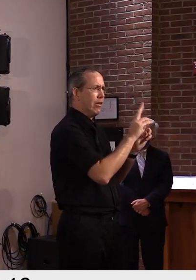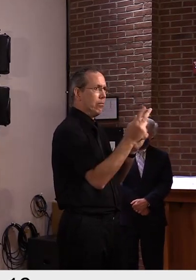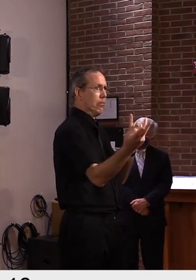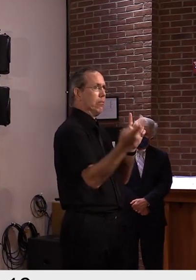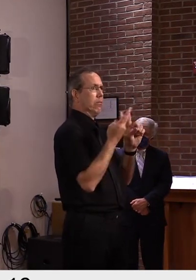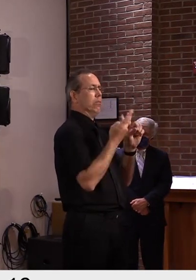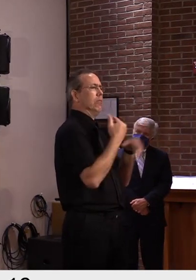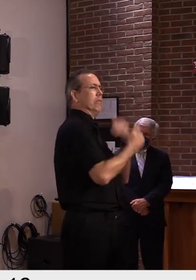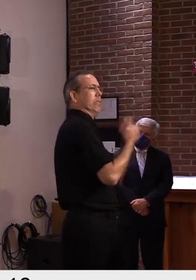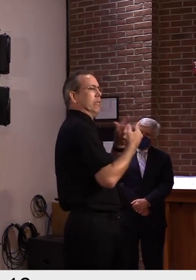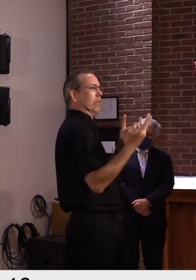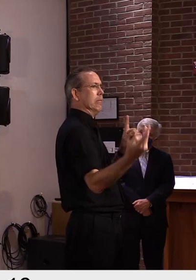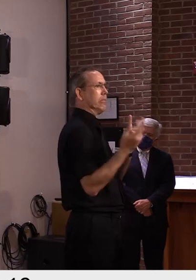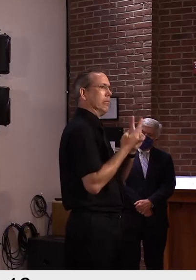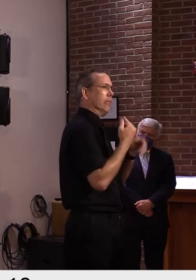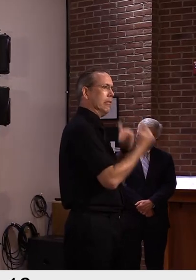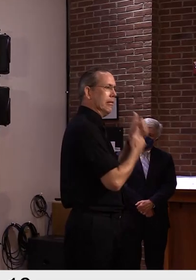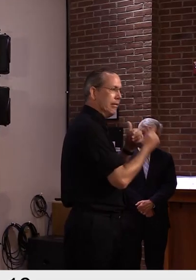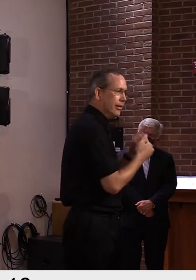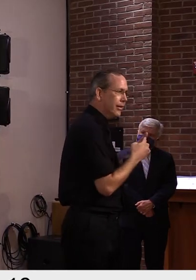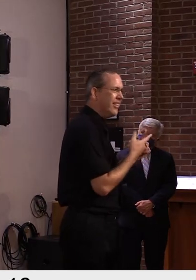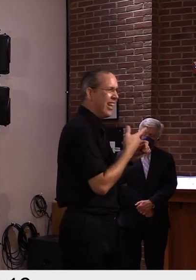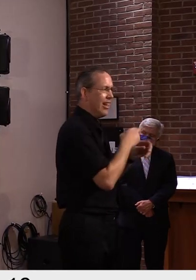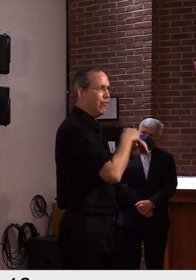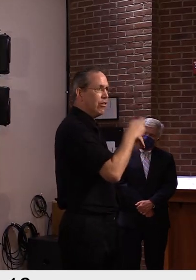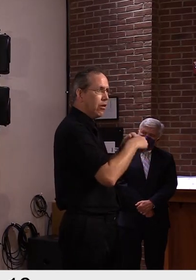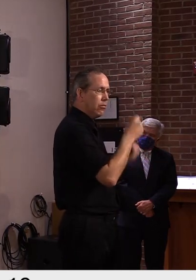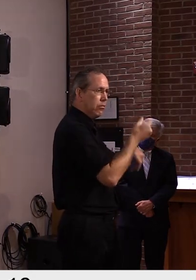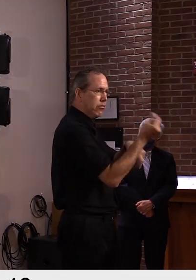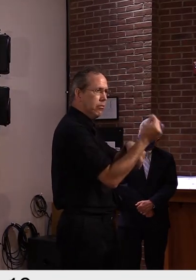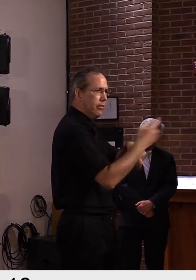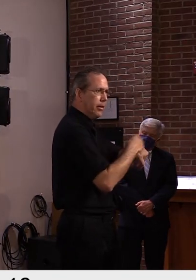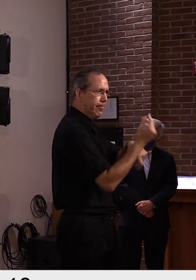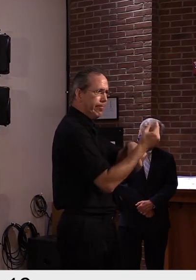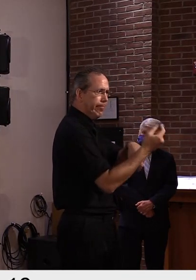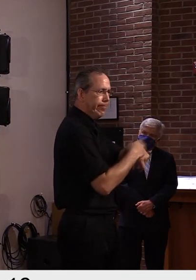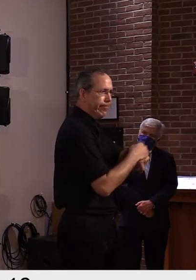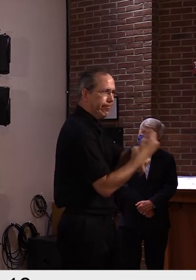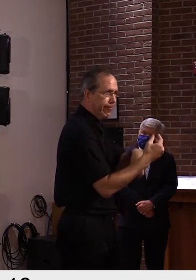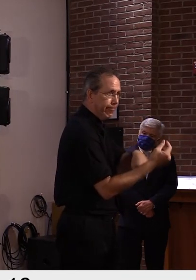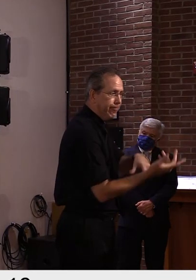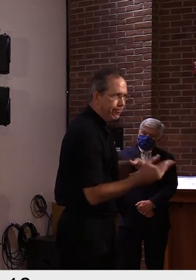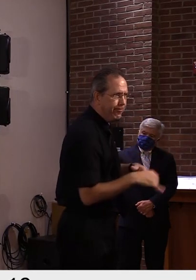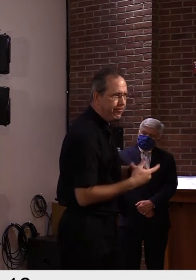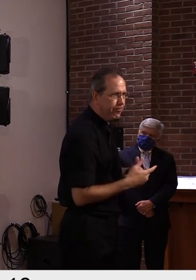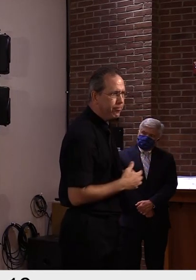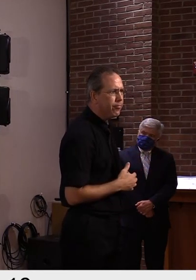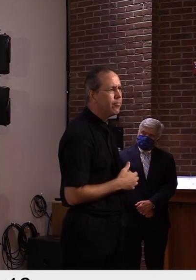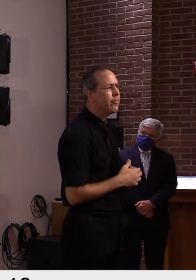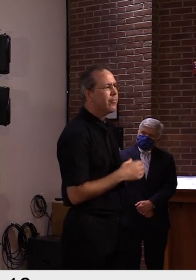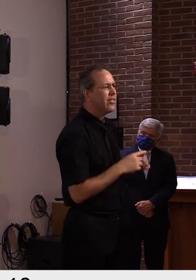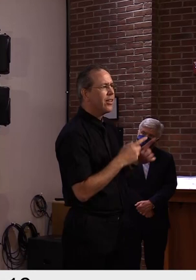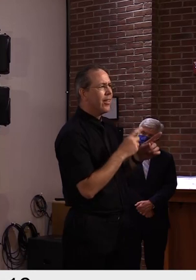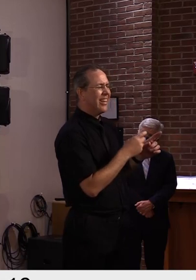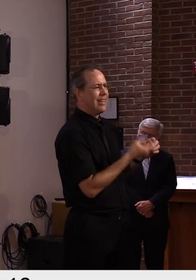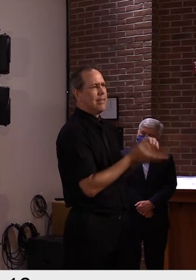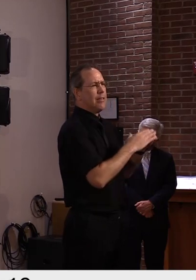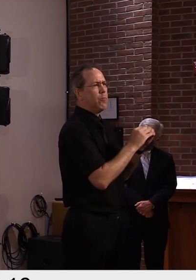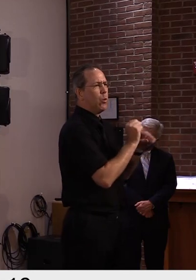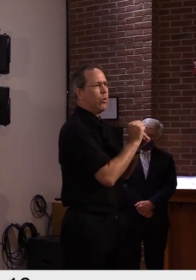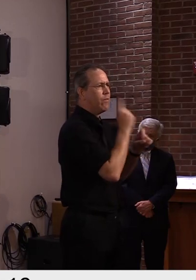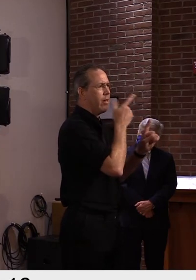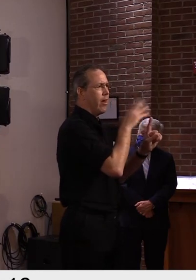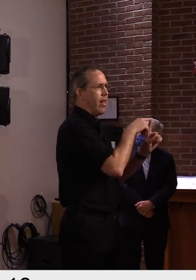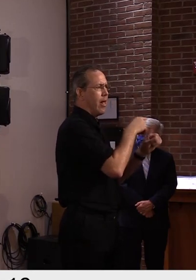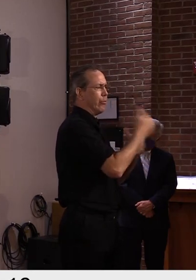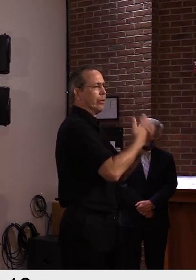uh, so that we'll have, uh, a depth of our portfolio for places to process the